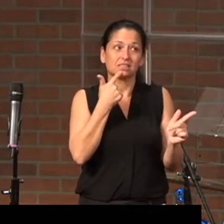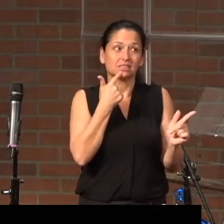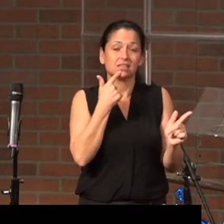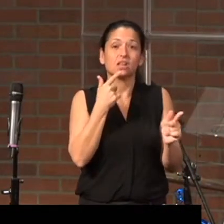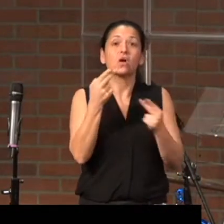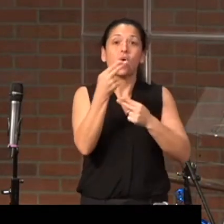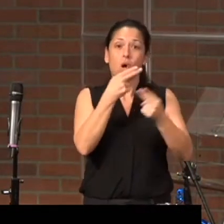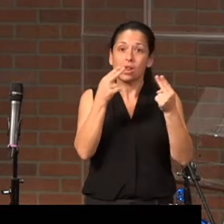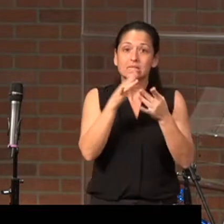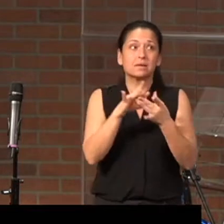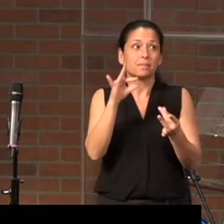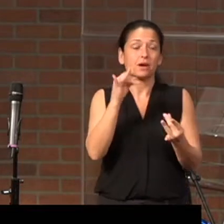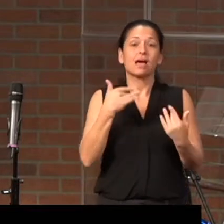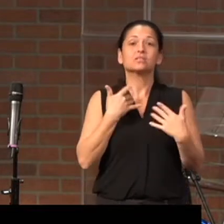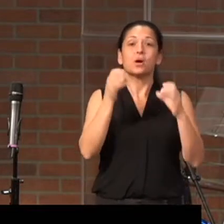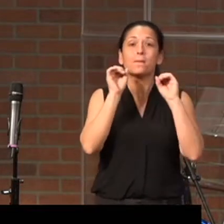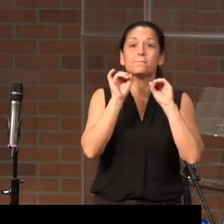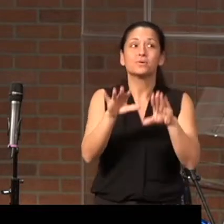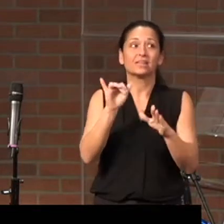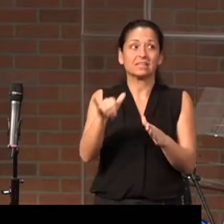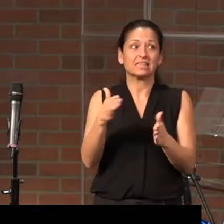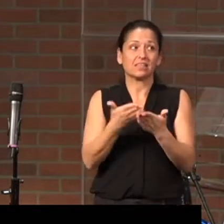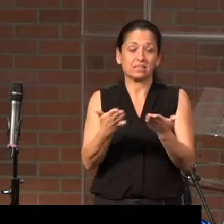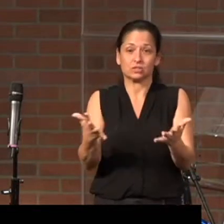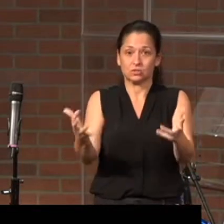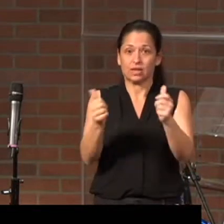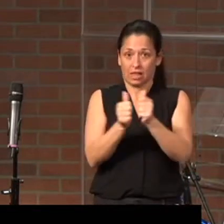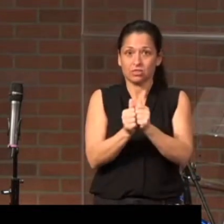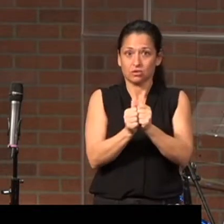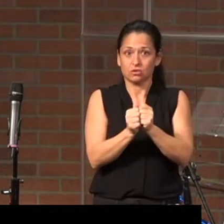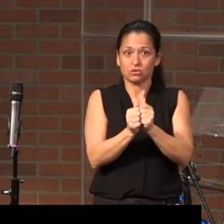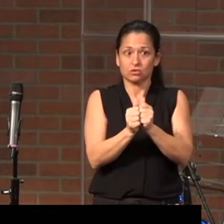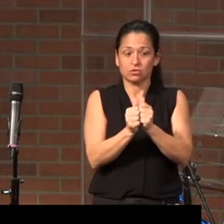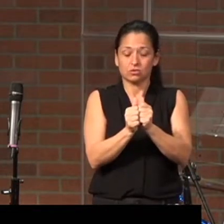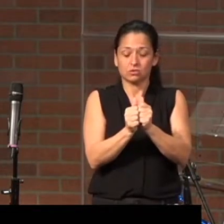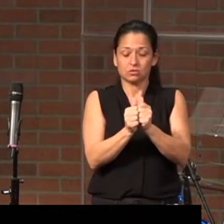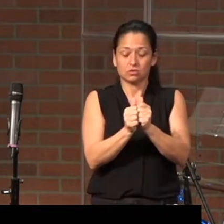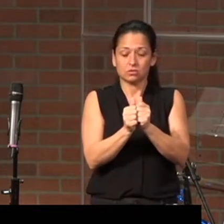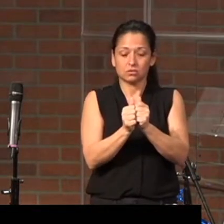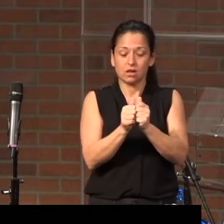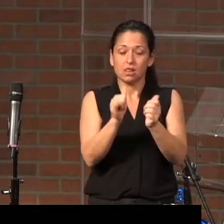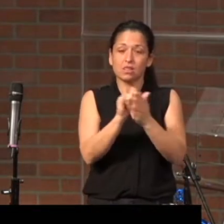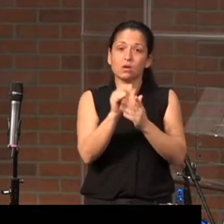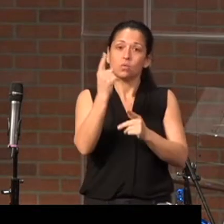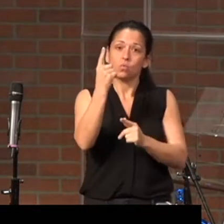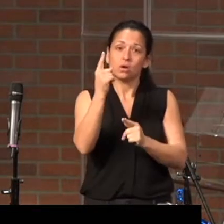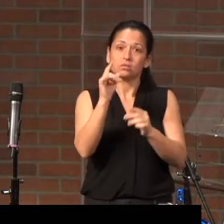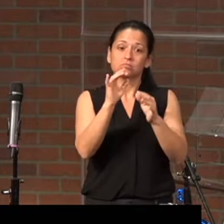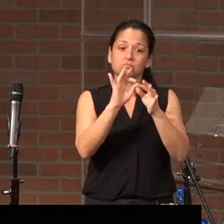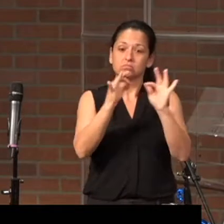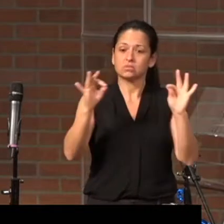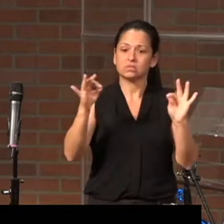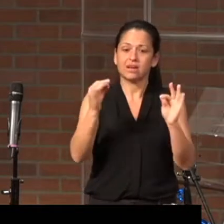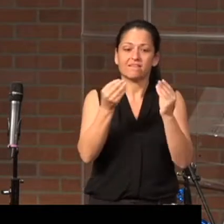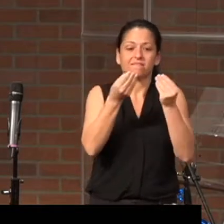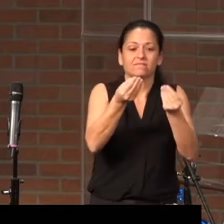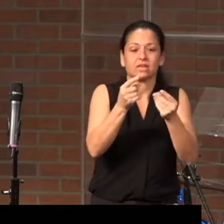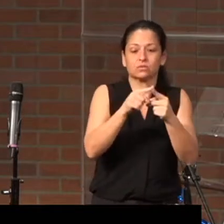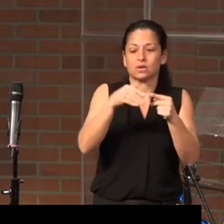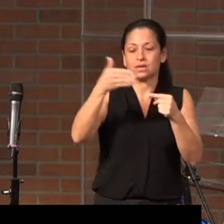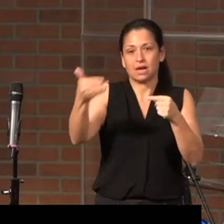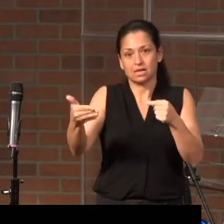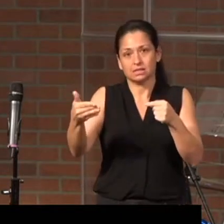The Holy Spirit has put this thing together in a way that one phrase feeds the next